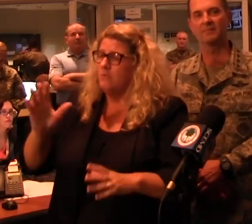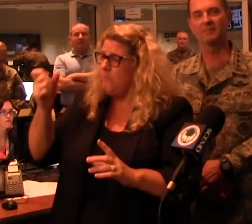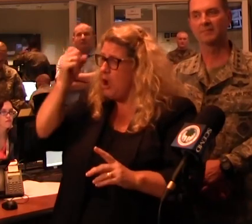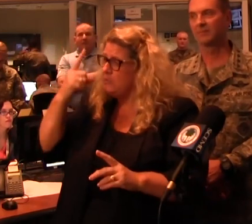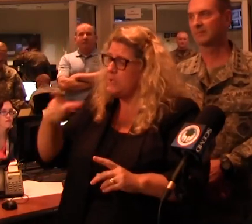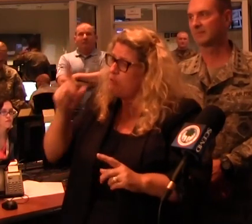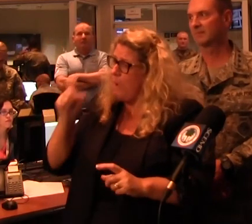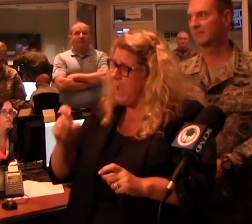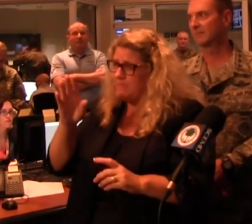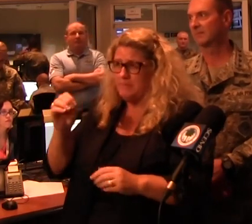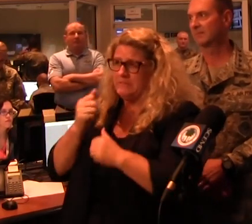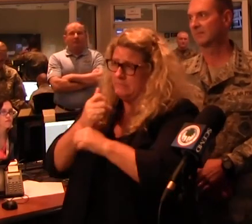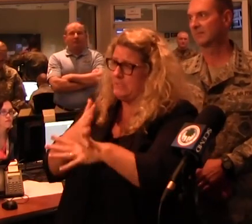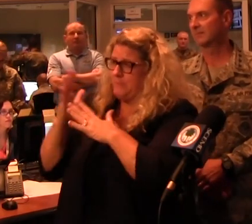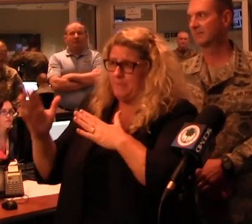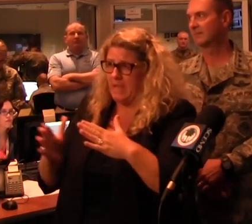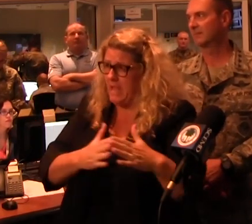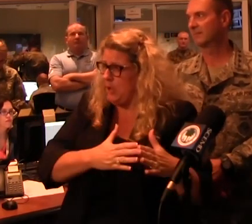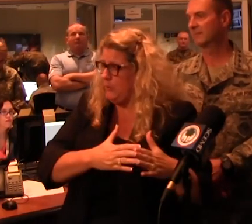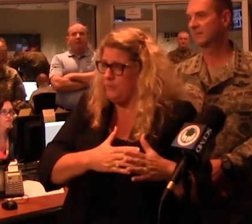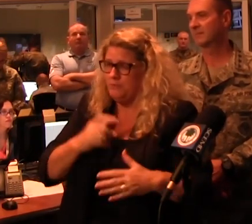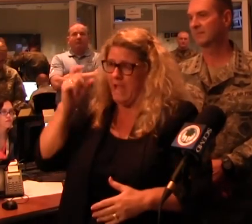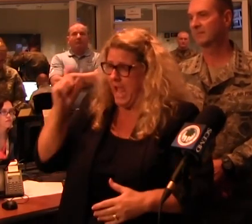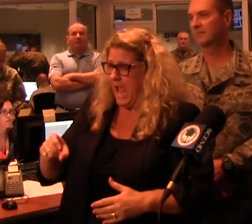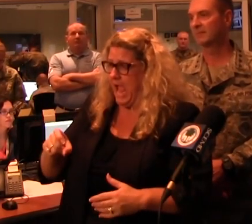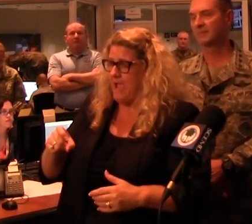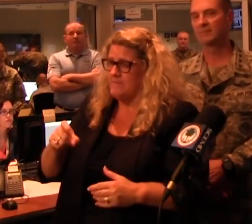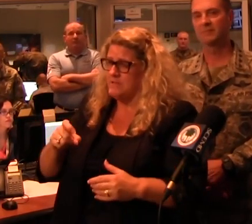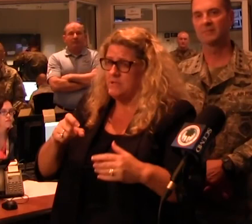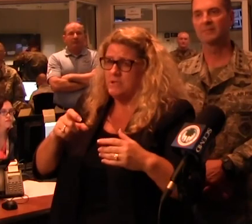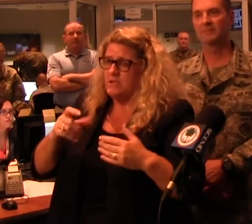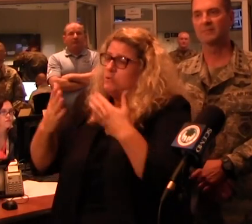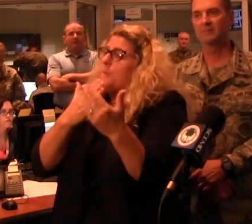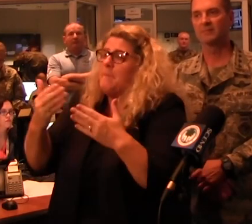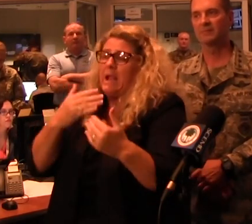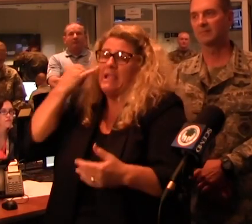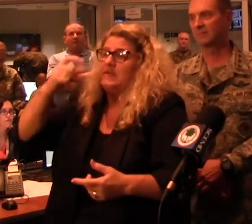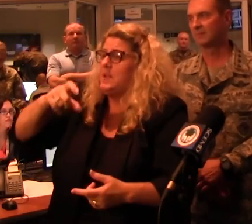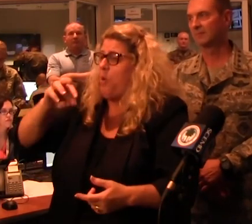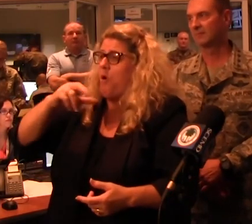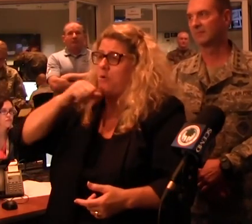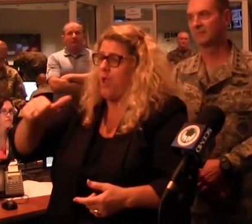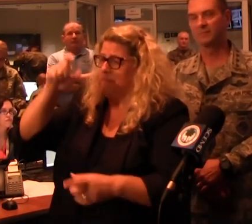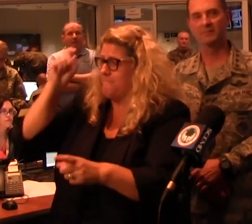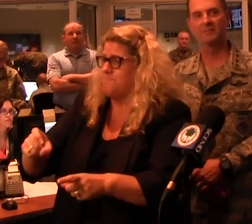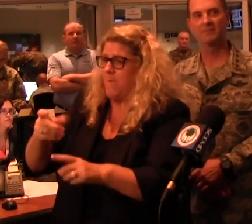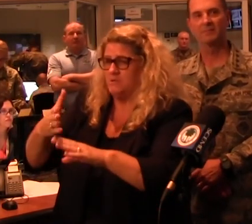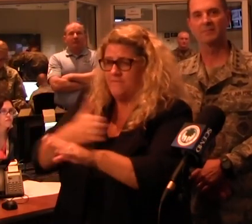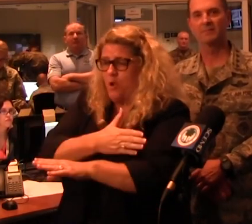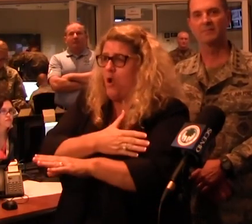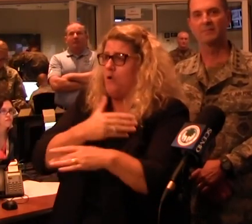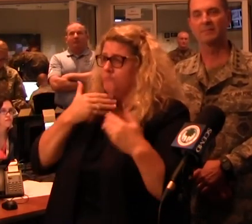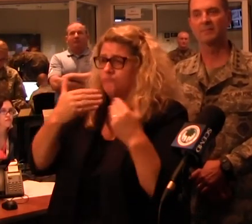prepared, you have to be able, you have to get your things ready in advance. When it's raining, it's not the time to fix the roof.